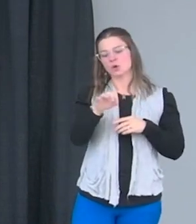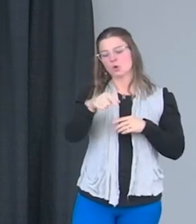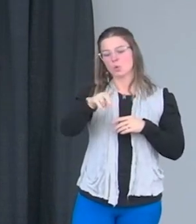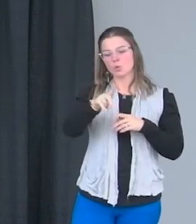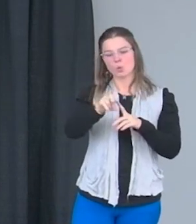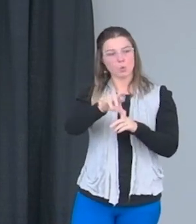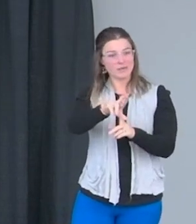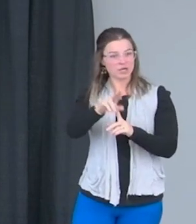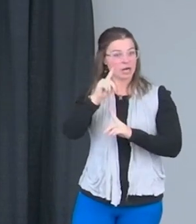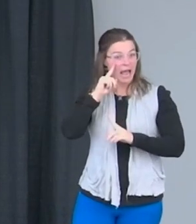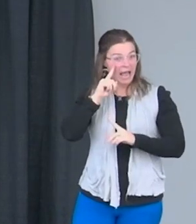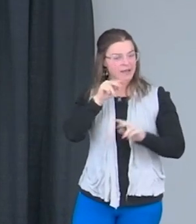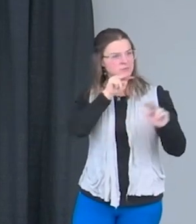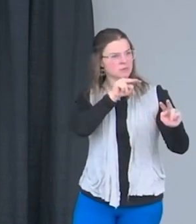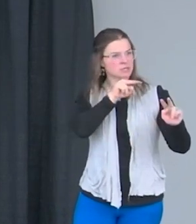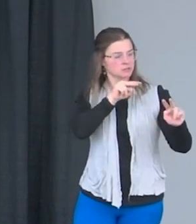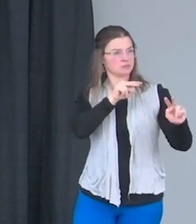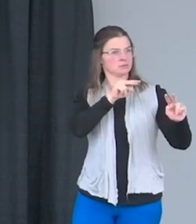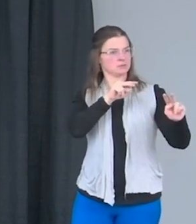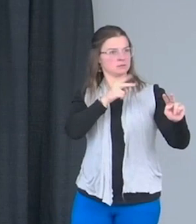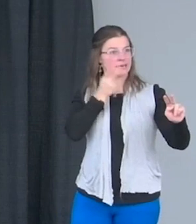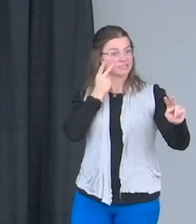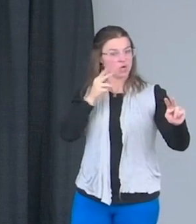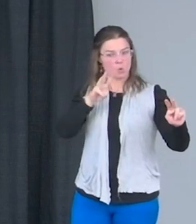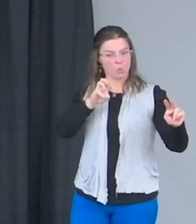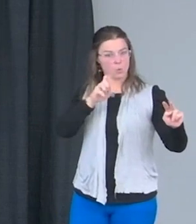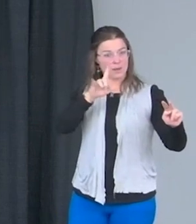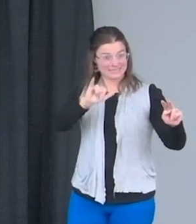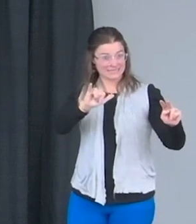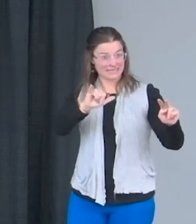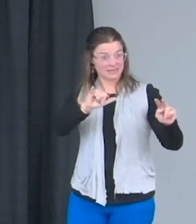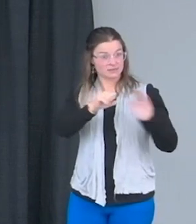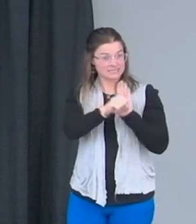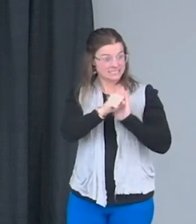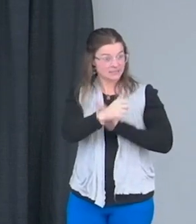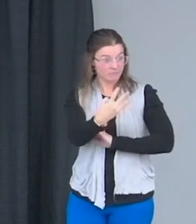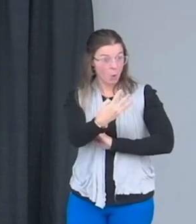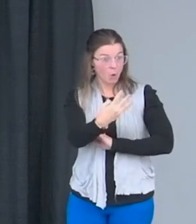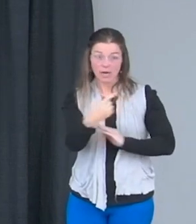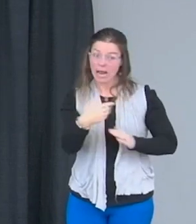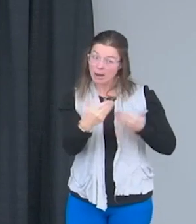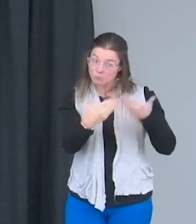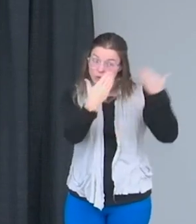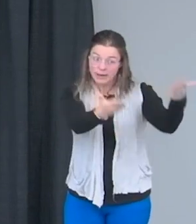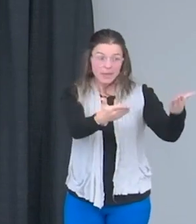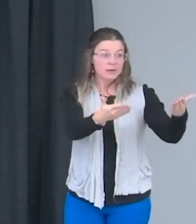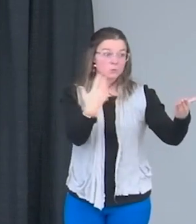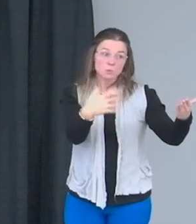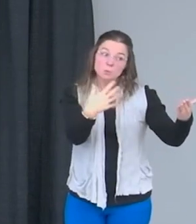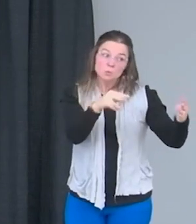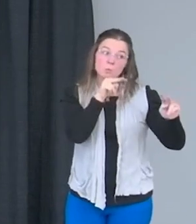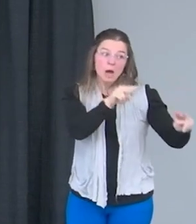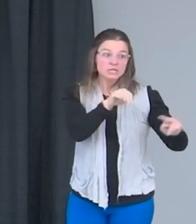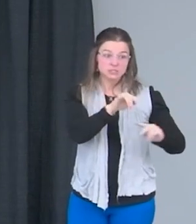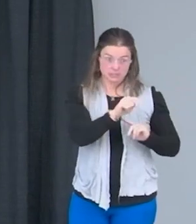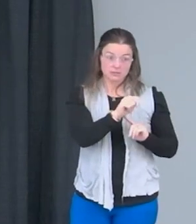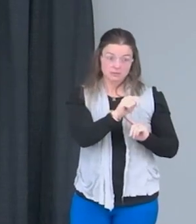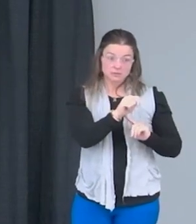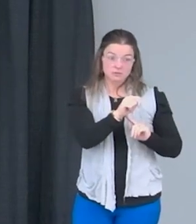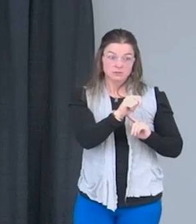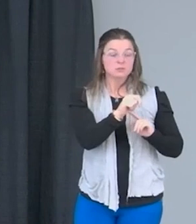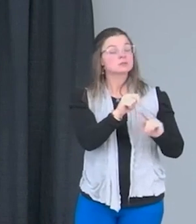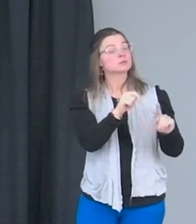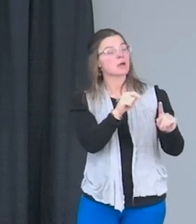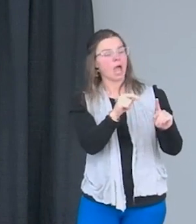happened to watch Wesley's episode season four. If you want to go back and watch it, I highly recommend it. And I immediately